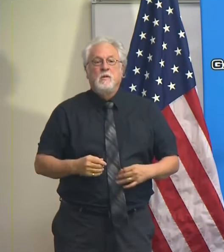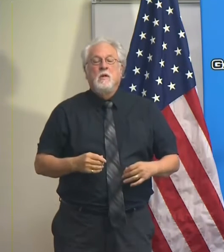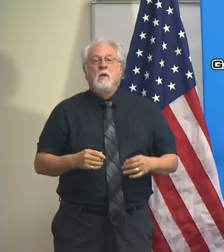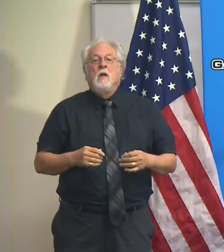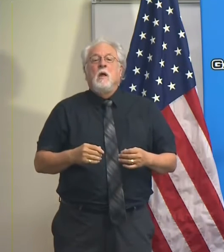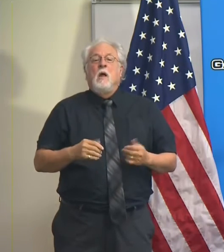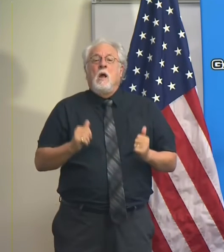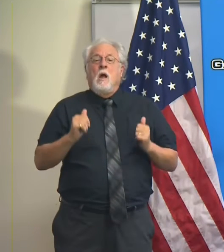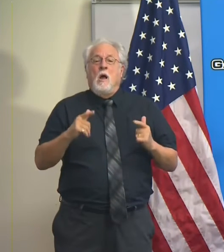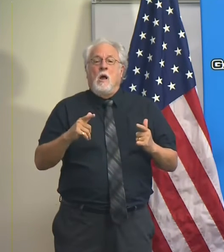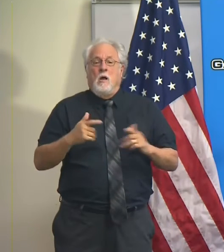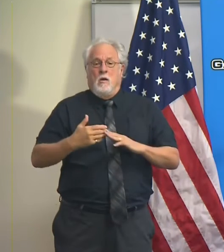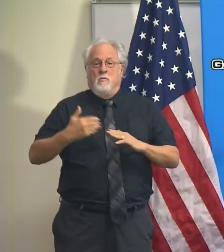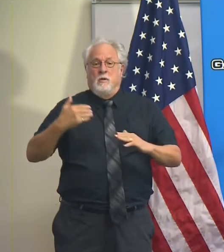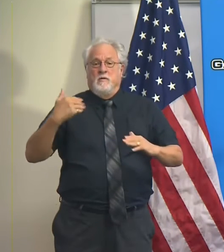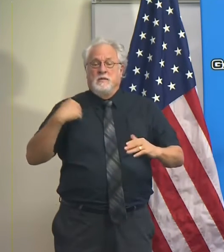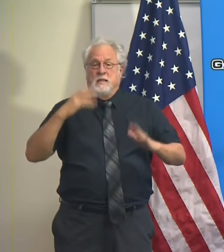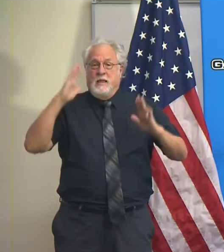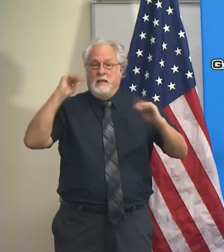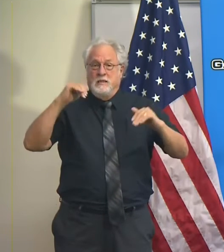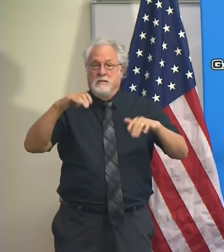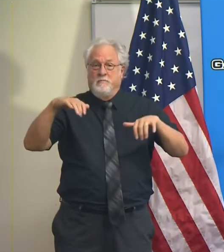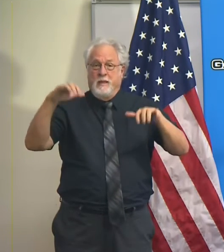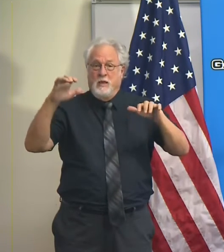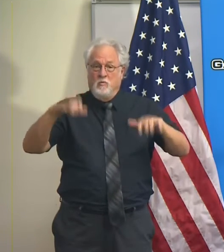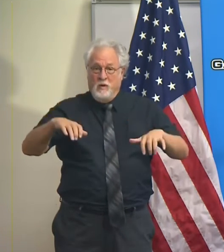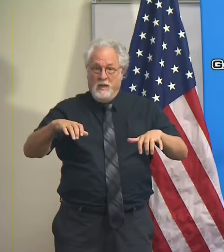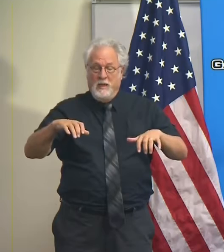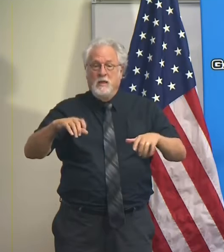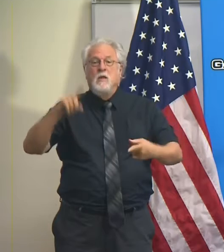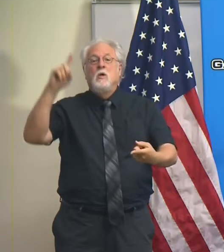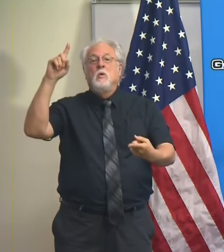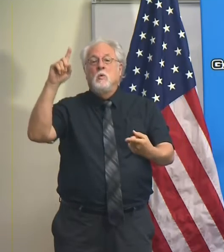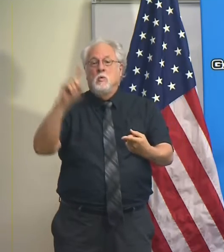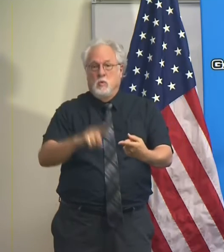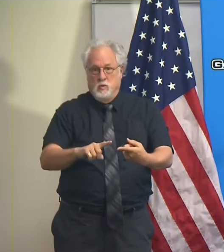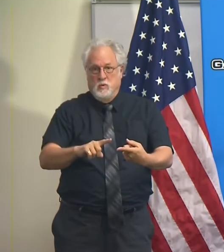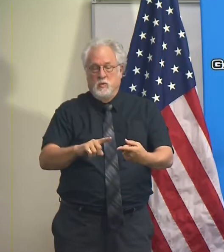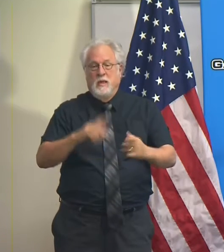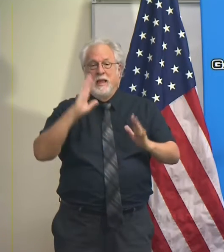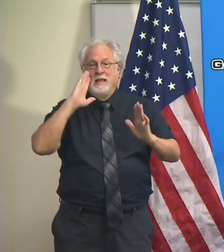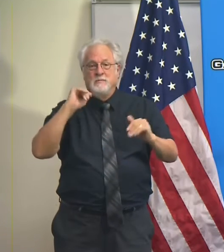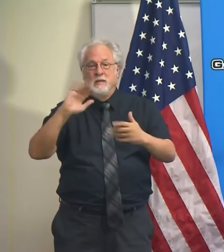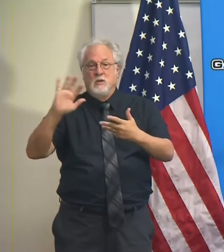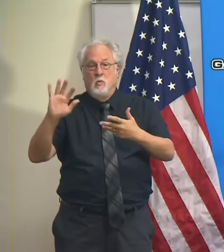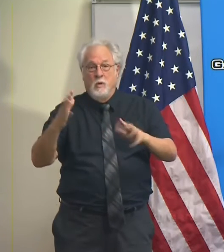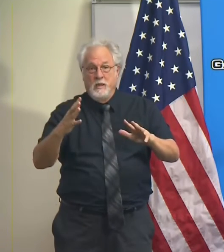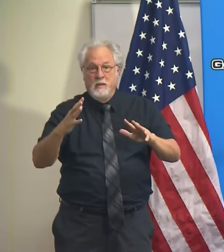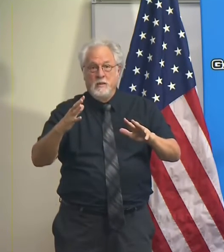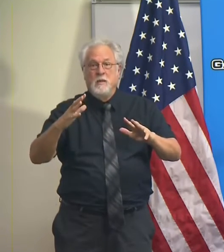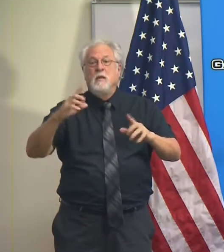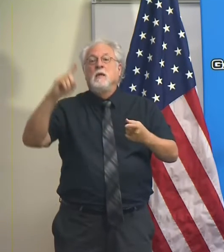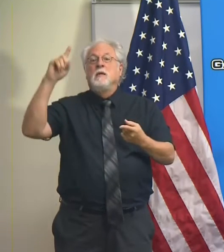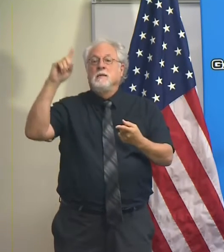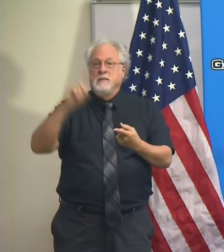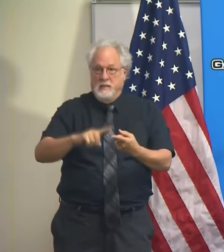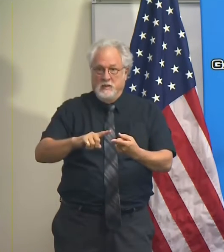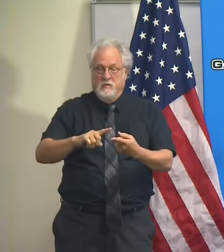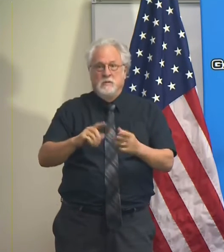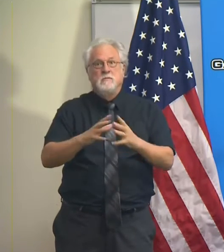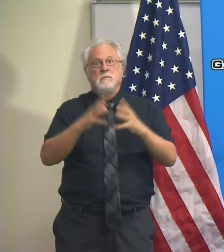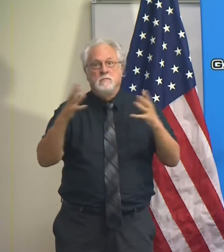All of the previously anticipated rain totals have dramatically decreased though the expected wind has decreased